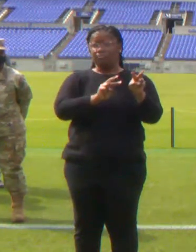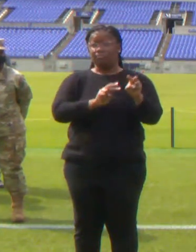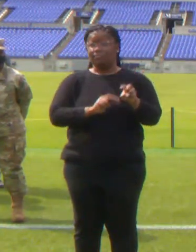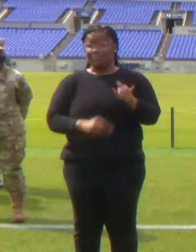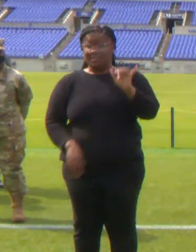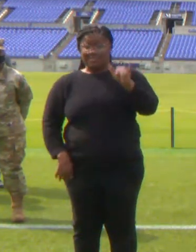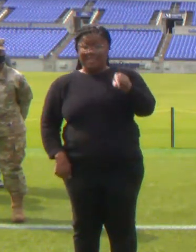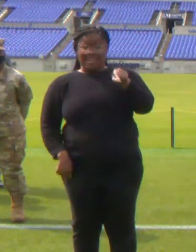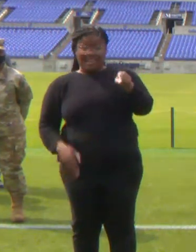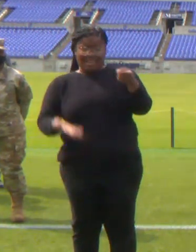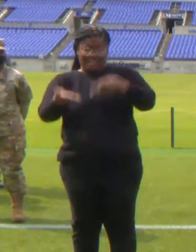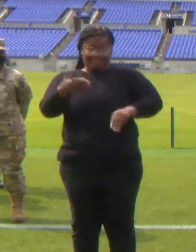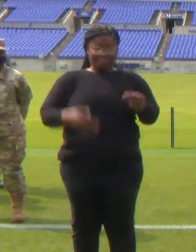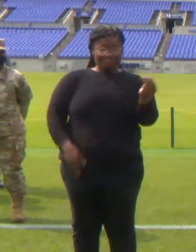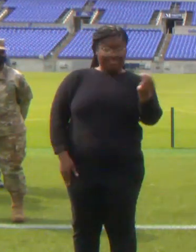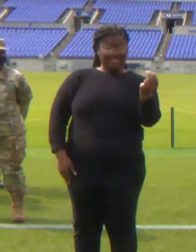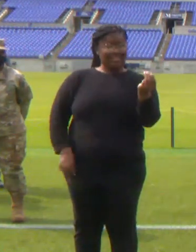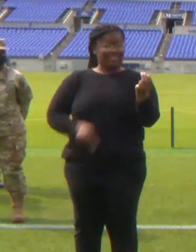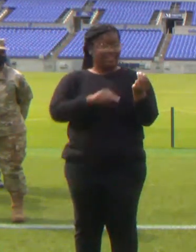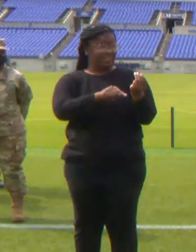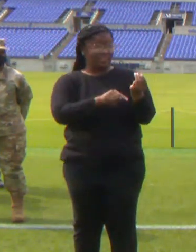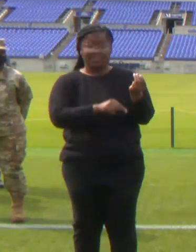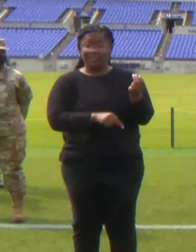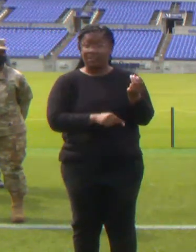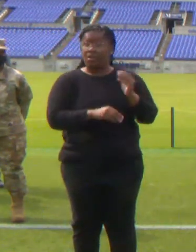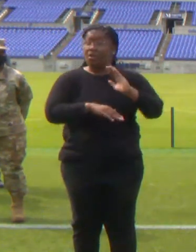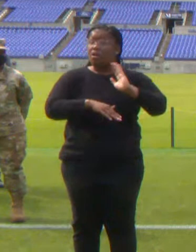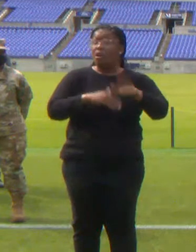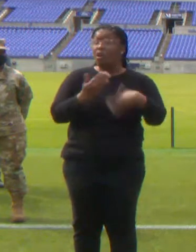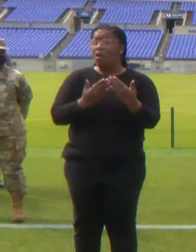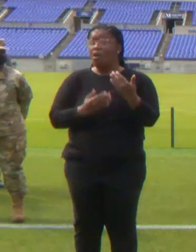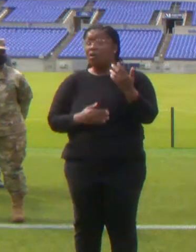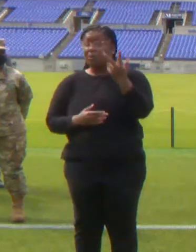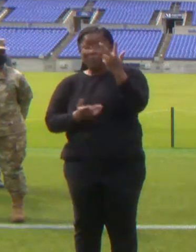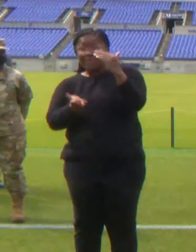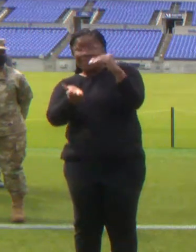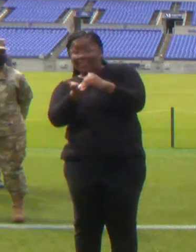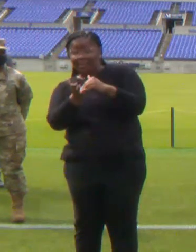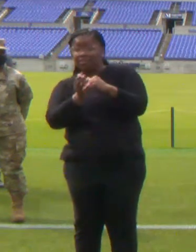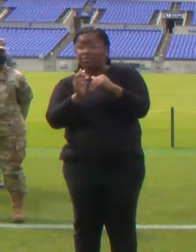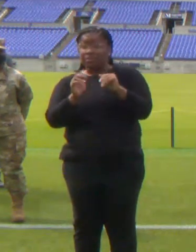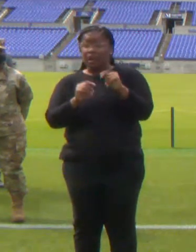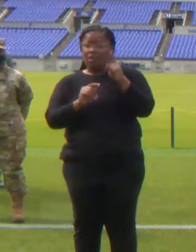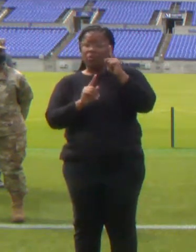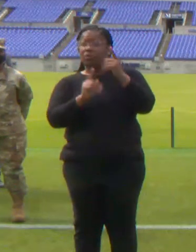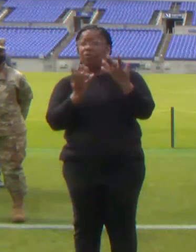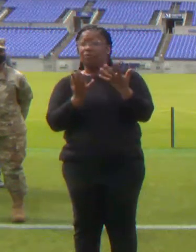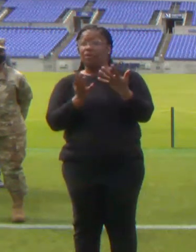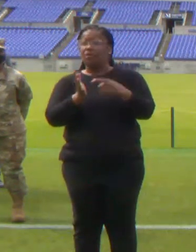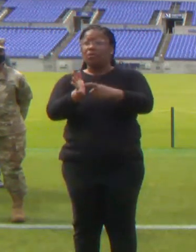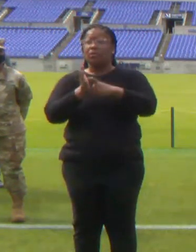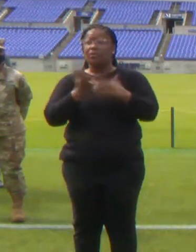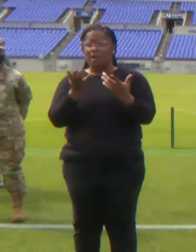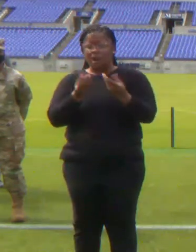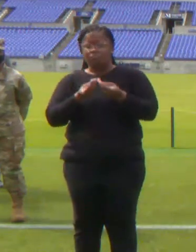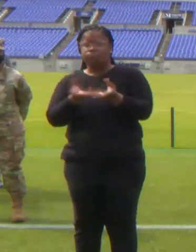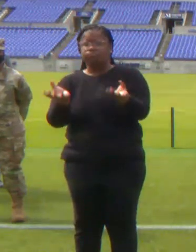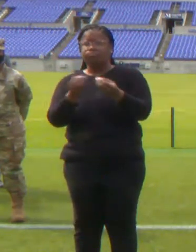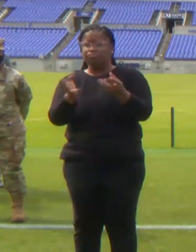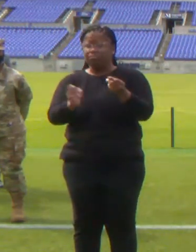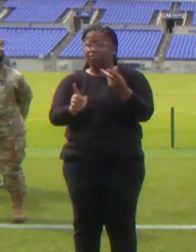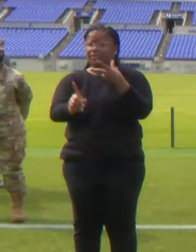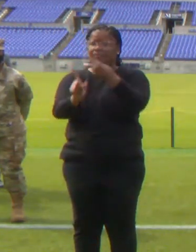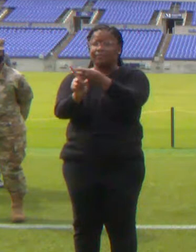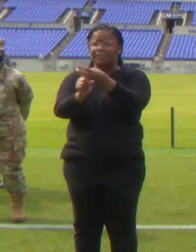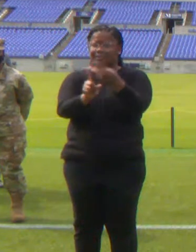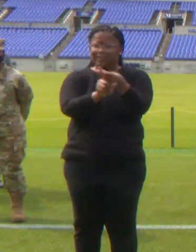statewide, all 3,000 points of distribution will be required to allow vaccines for all Marylanders age 16